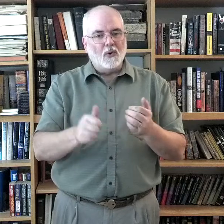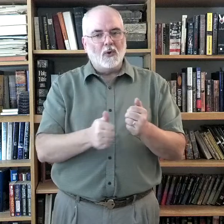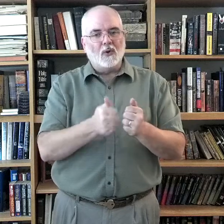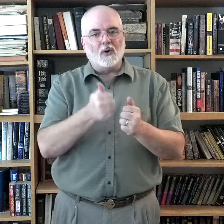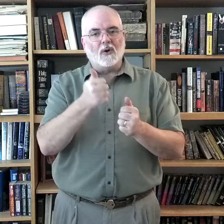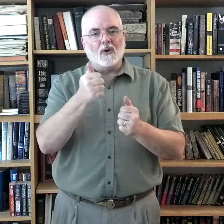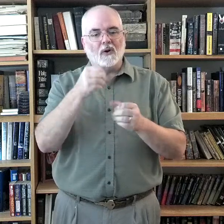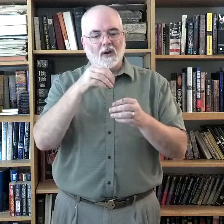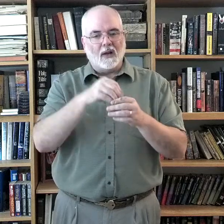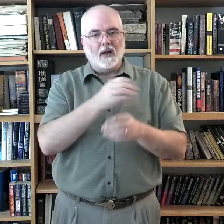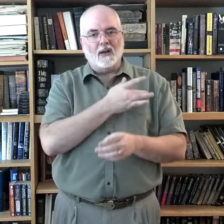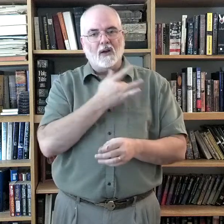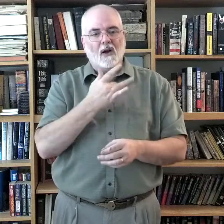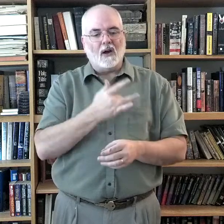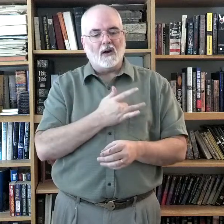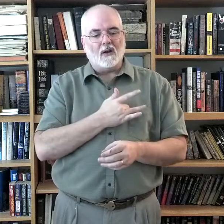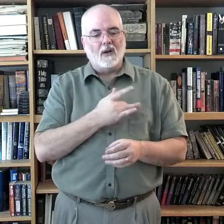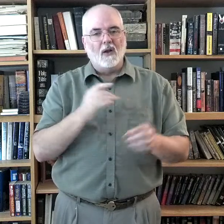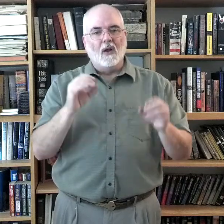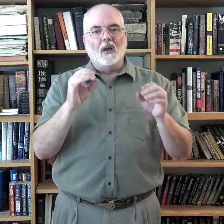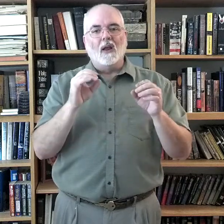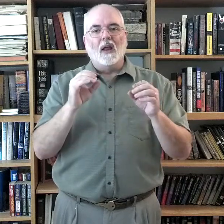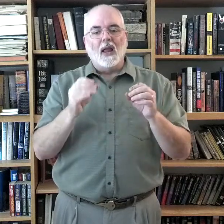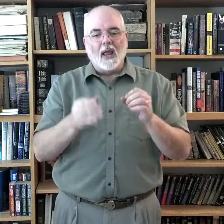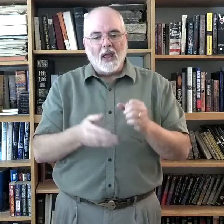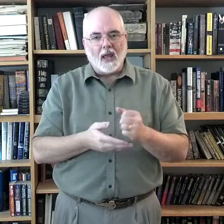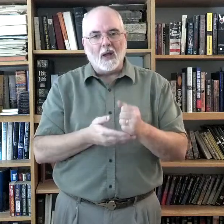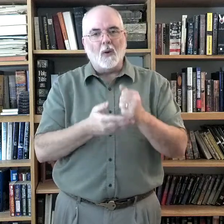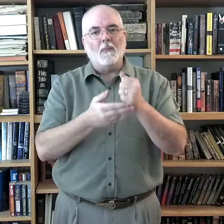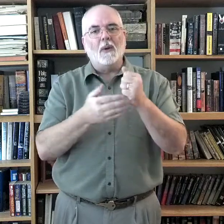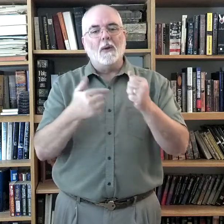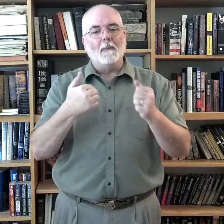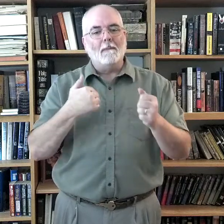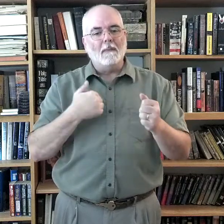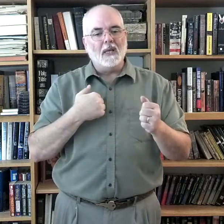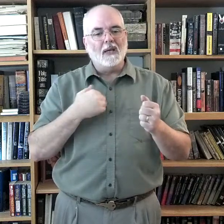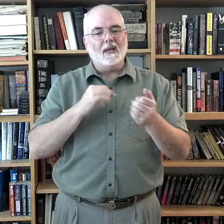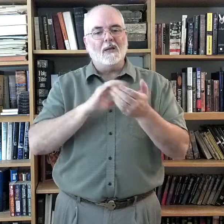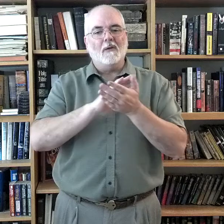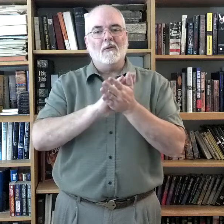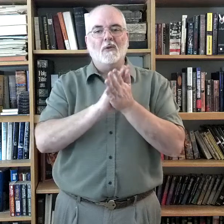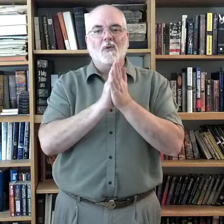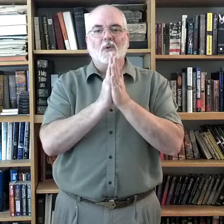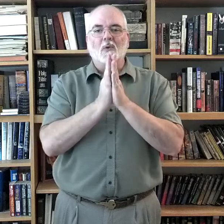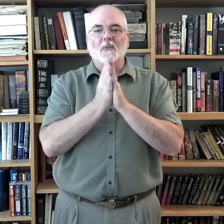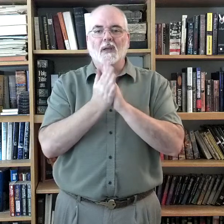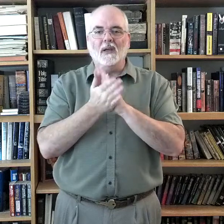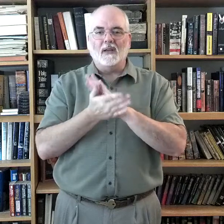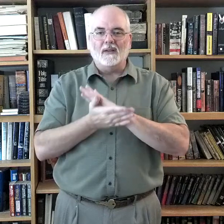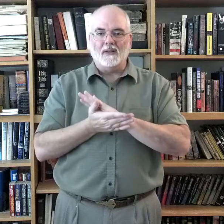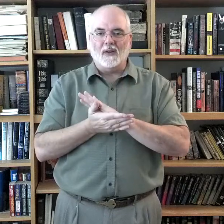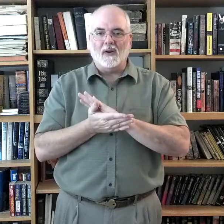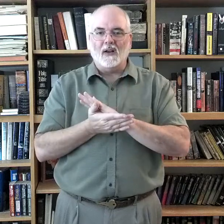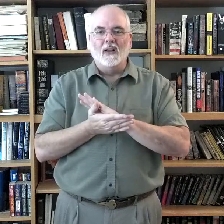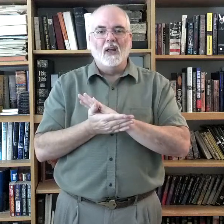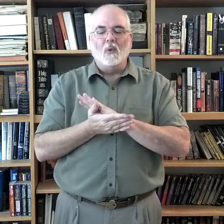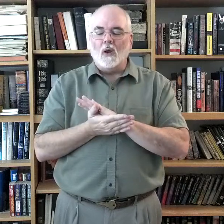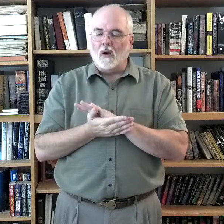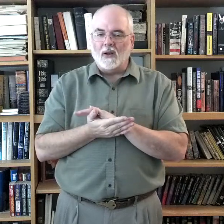Pure in heart, help me to be. Alright? We already know